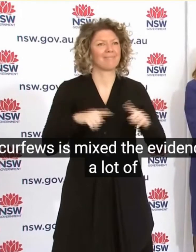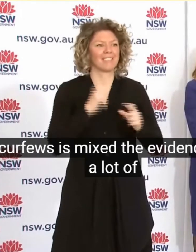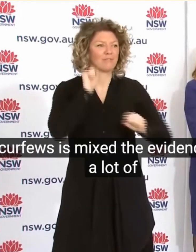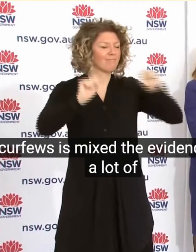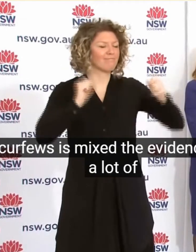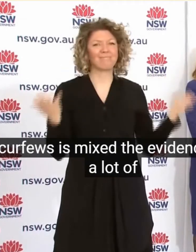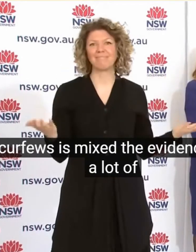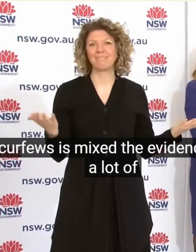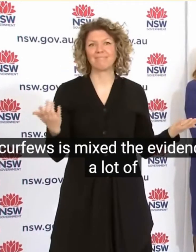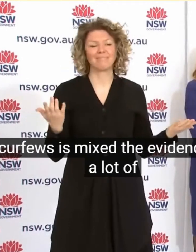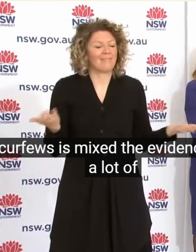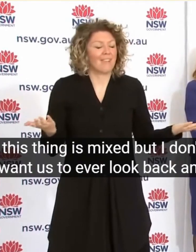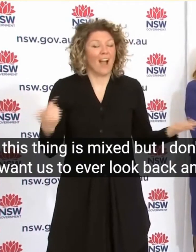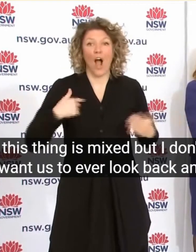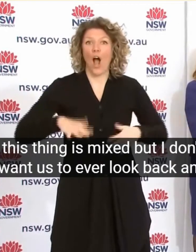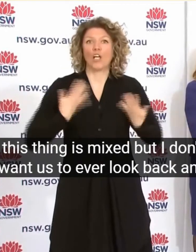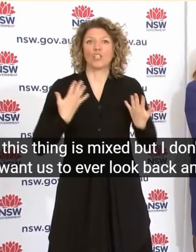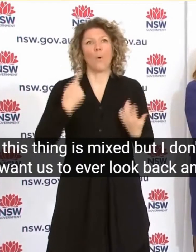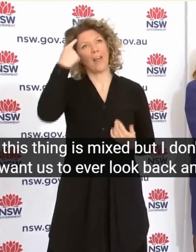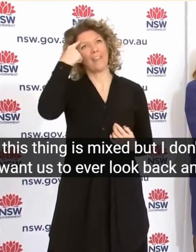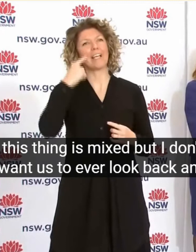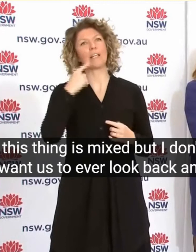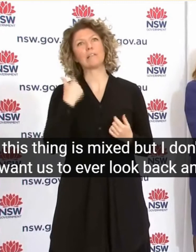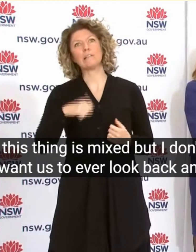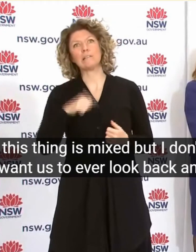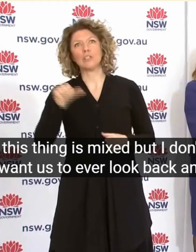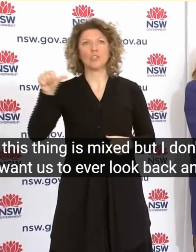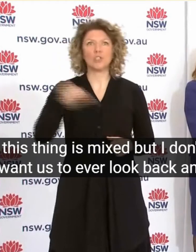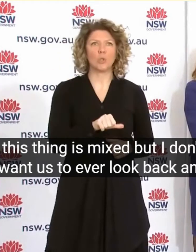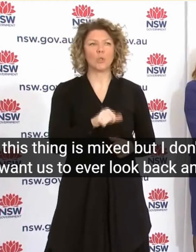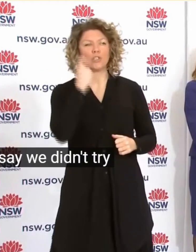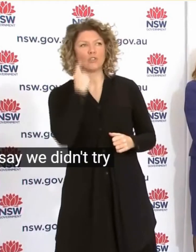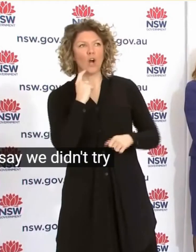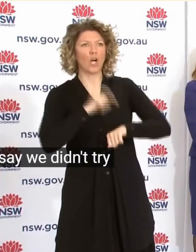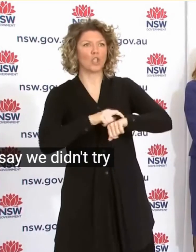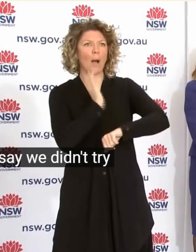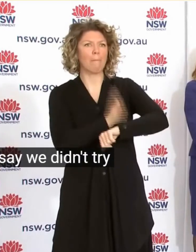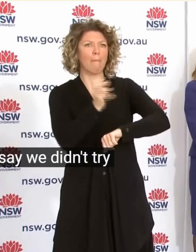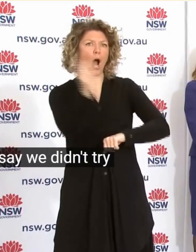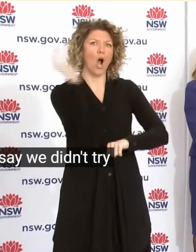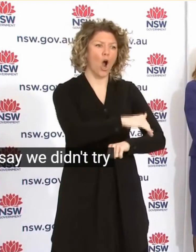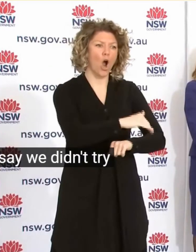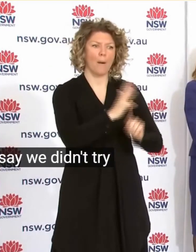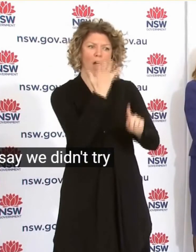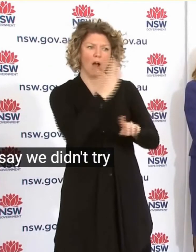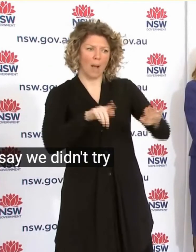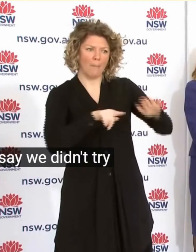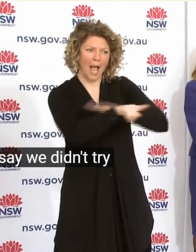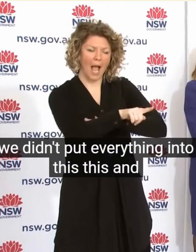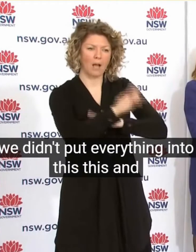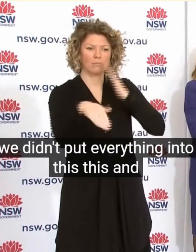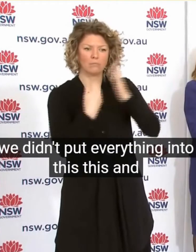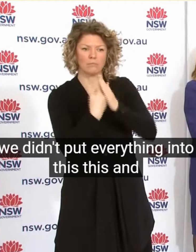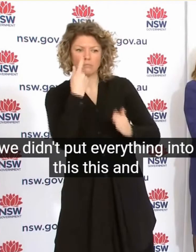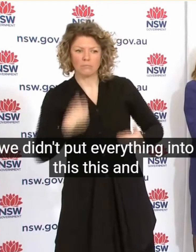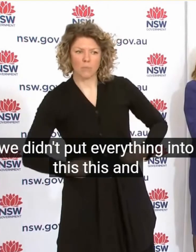But I Don't Want Us To Ever Look Back And Say We Didn't Try We Didn't Put Everything Into This And Put It This Way Other States And